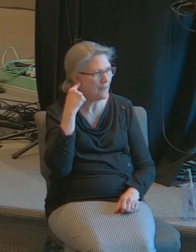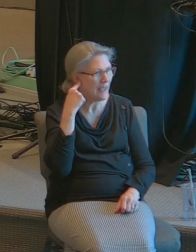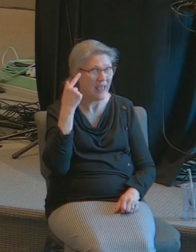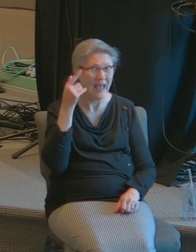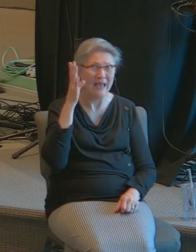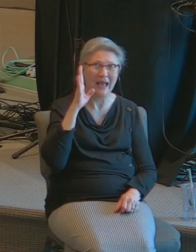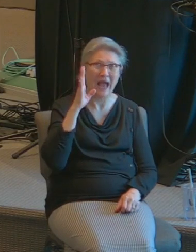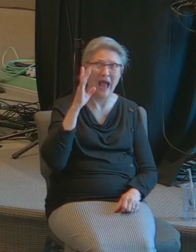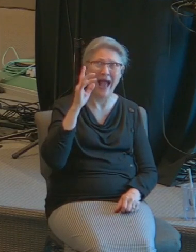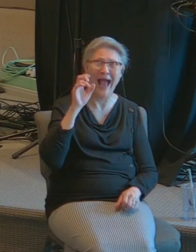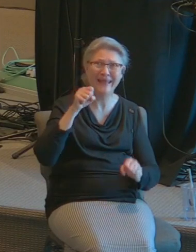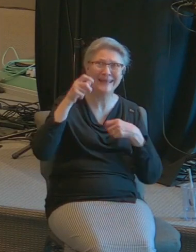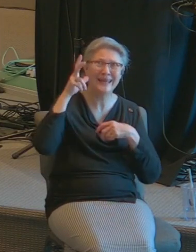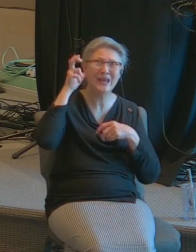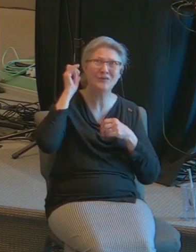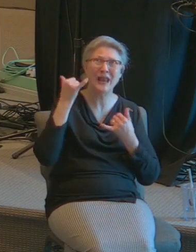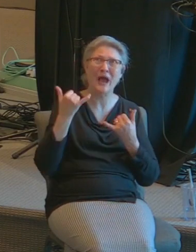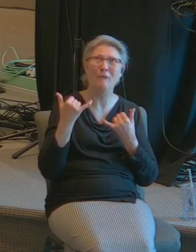can I confess